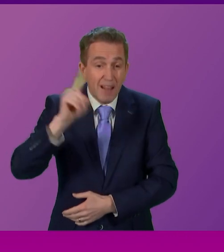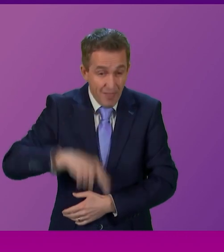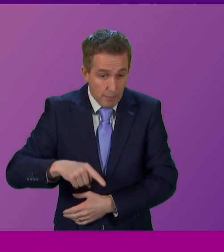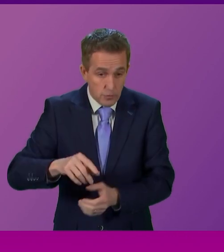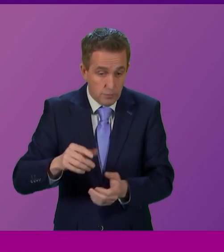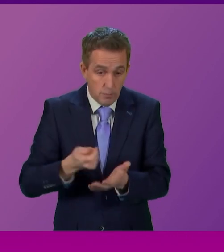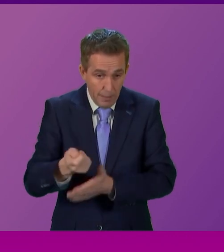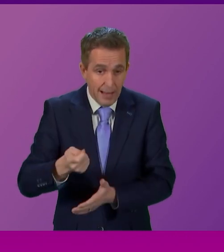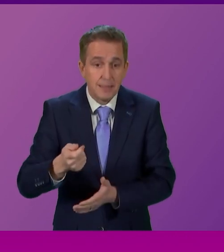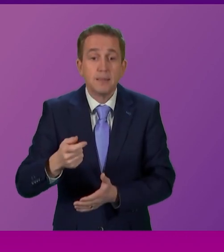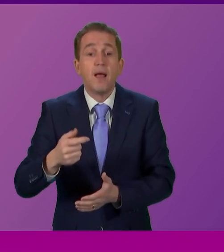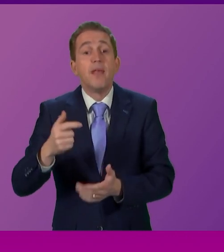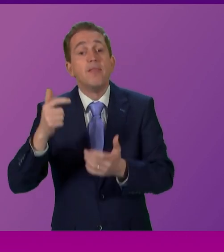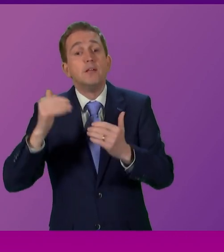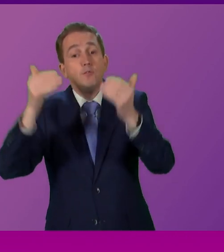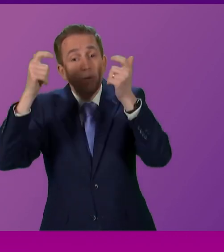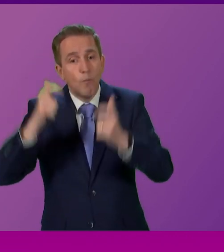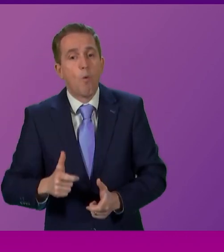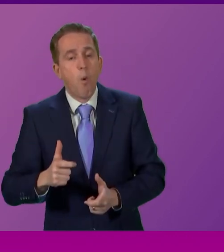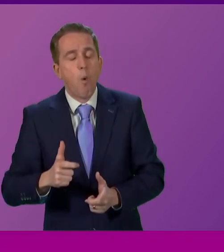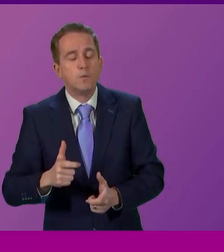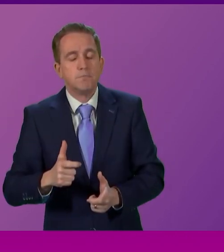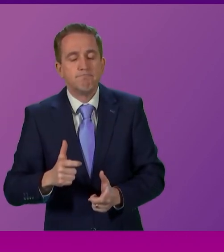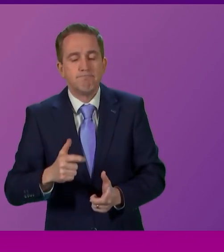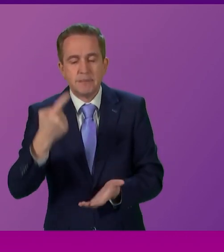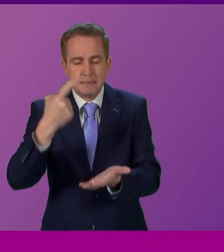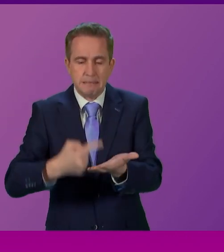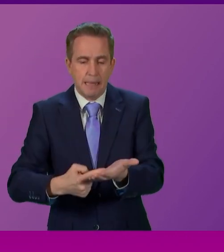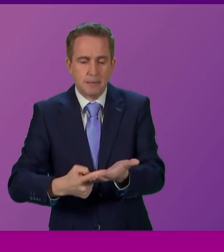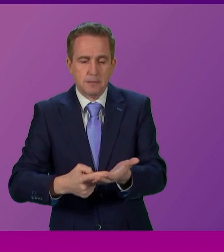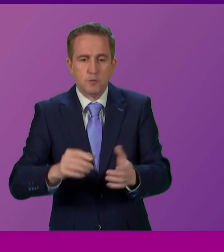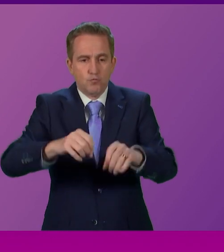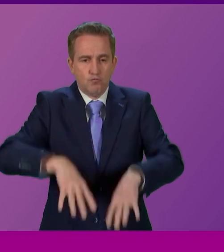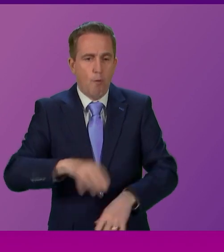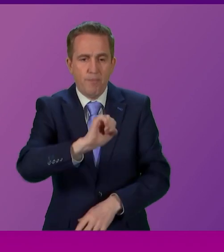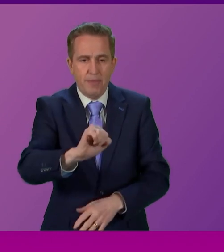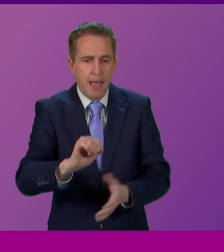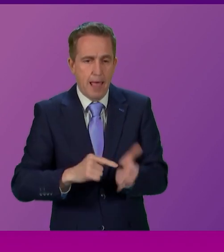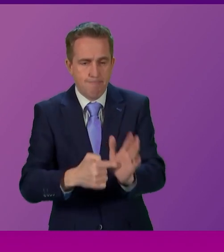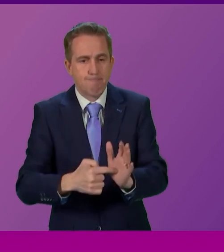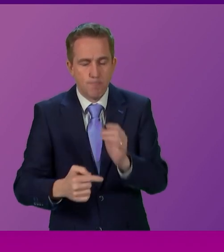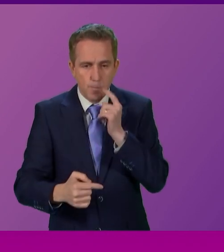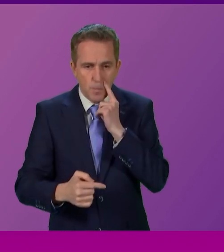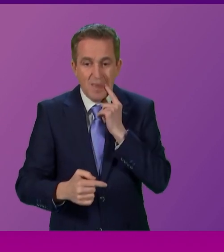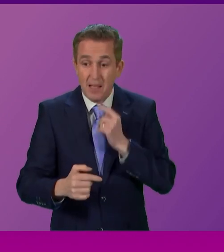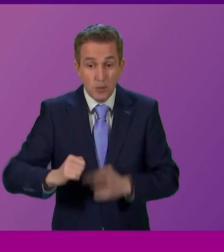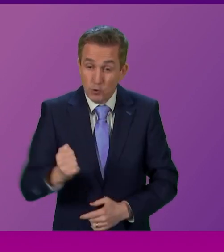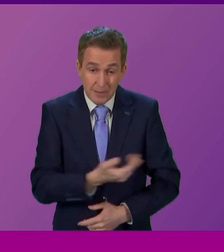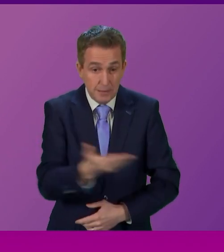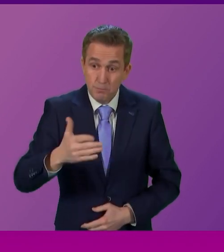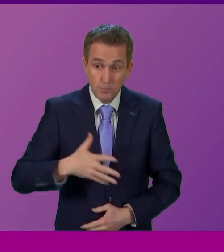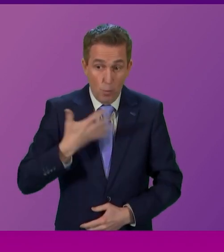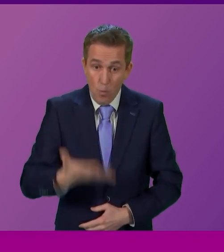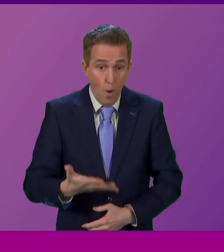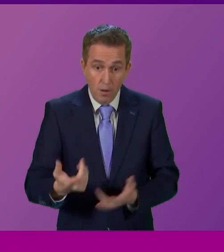ruled against them. Let's be clear here. Let's Scottish people don't want another referendum any time soon. An